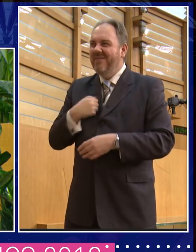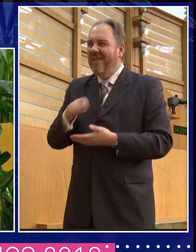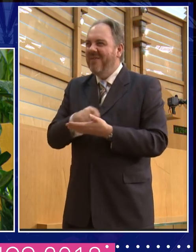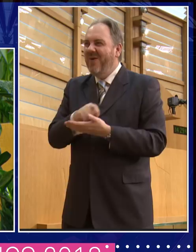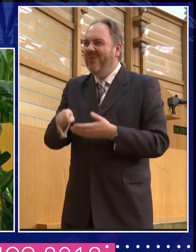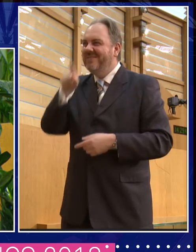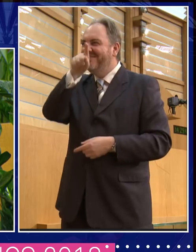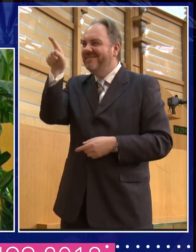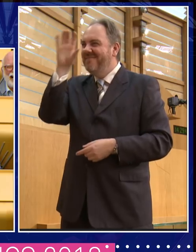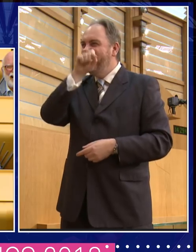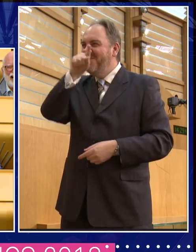know, I'm moving on, you know.